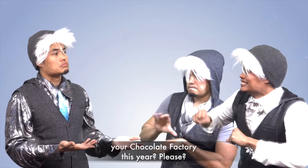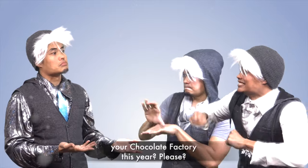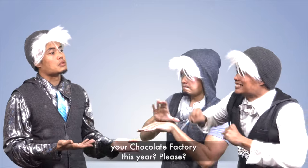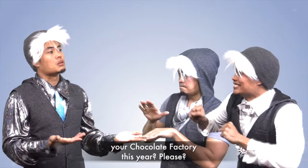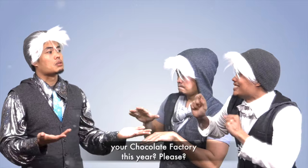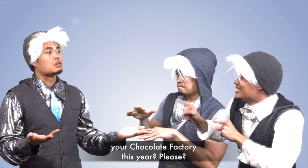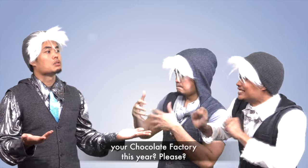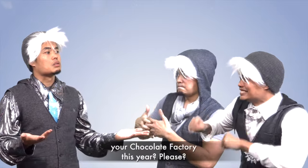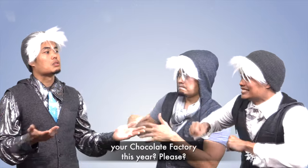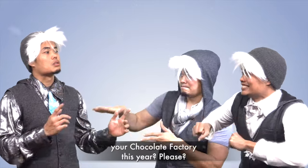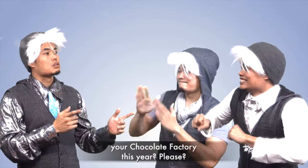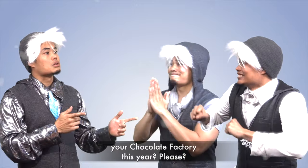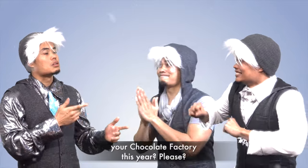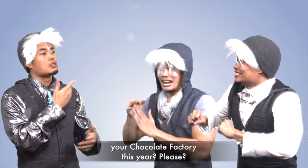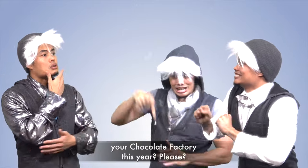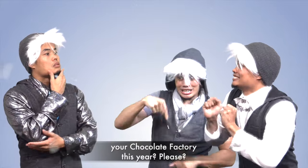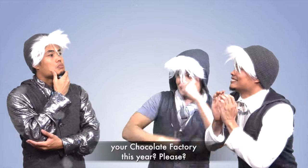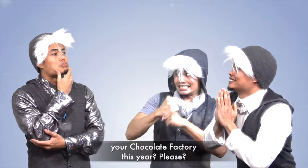chocolate factory this year? Please?